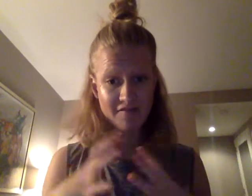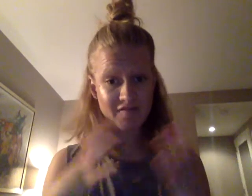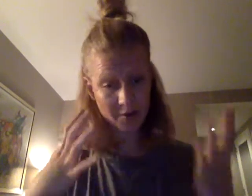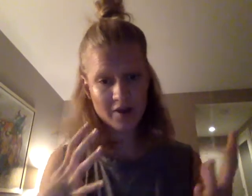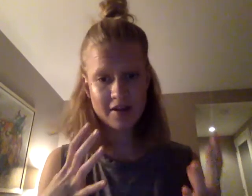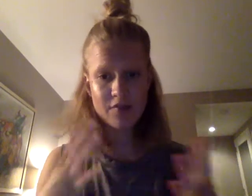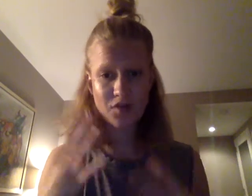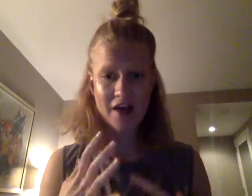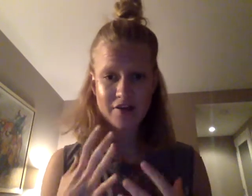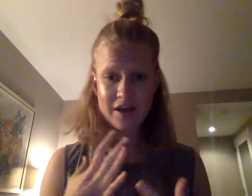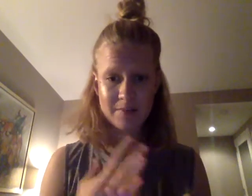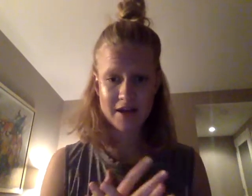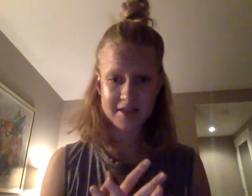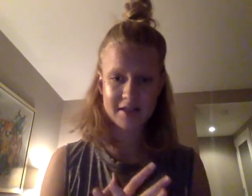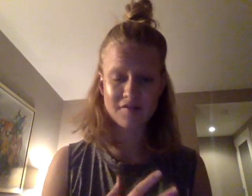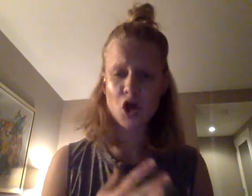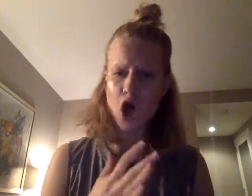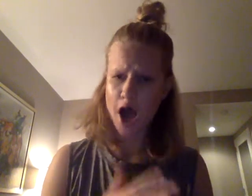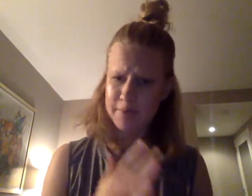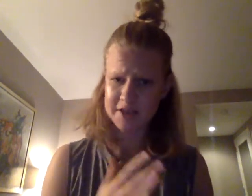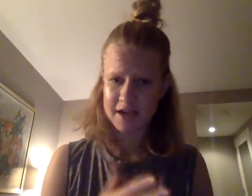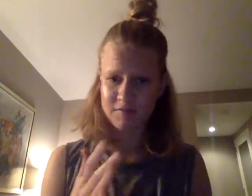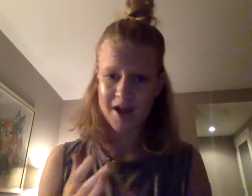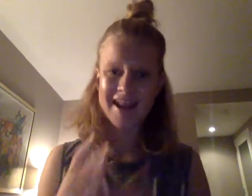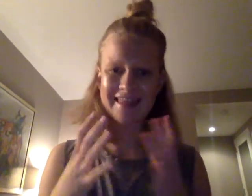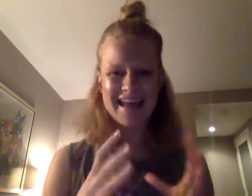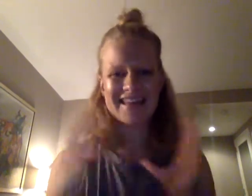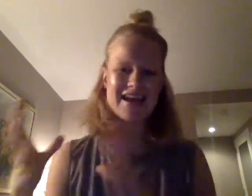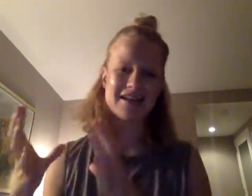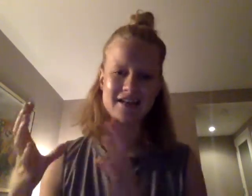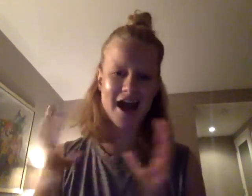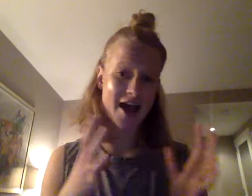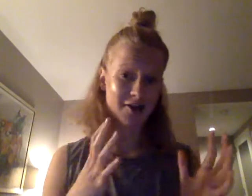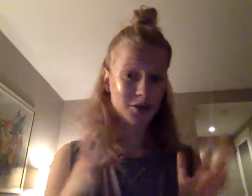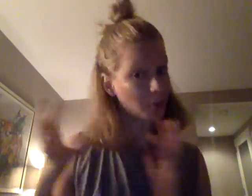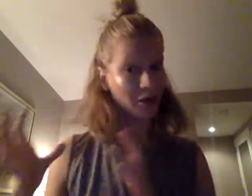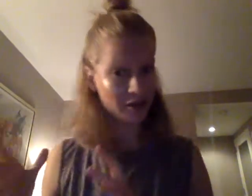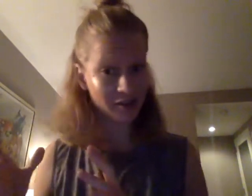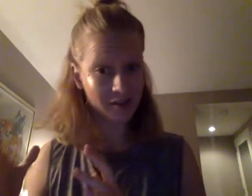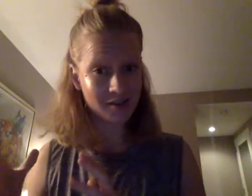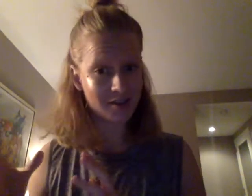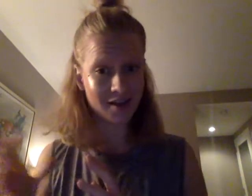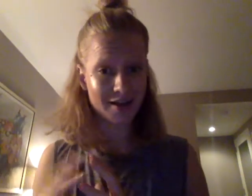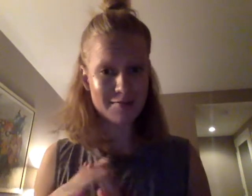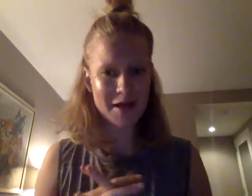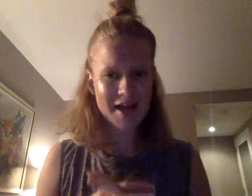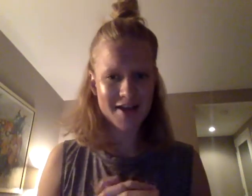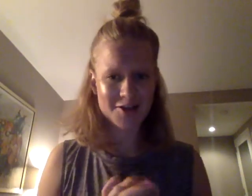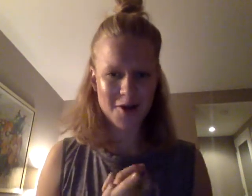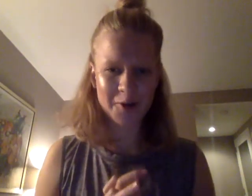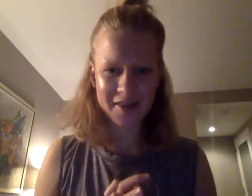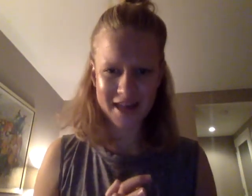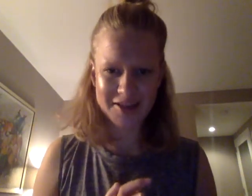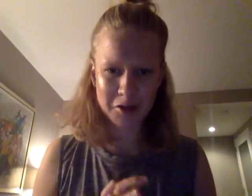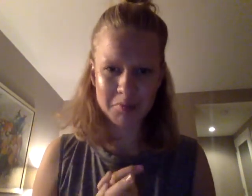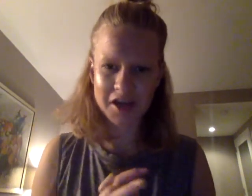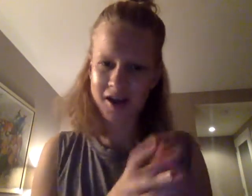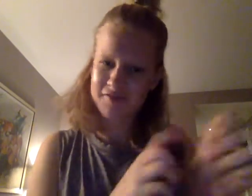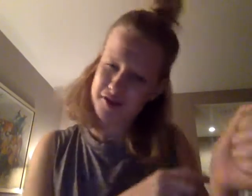have fun with it rather than a mindset of I must get it right. Then in the end, I actually will. And so that's going to be kind of like